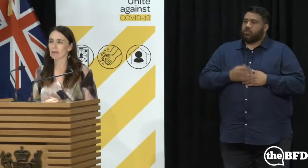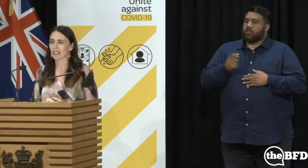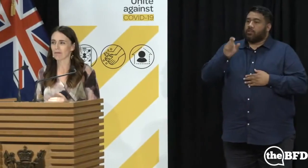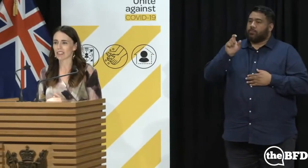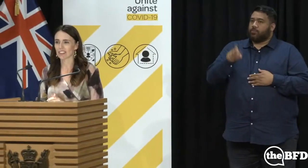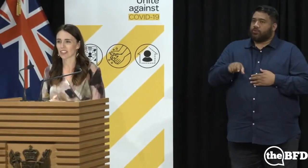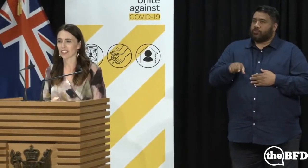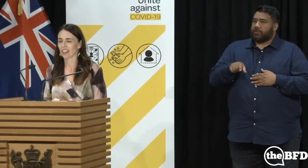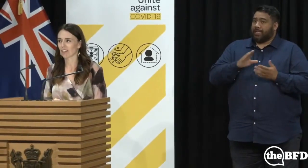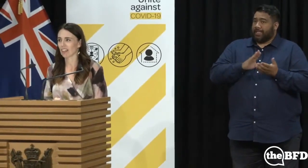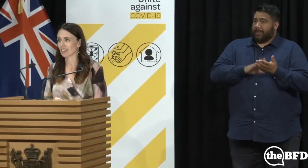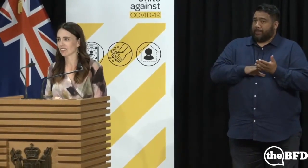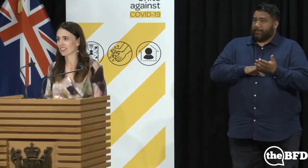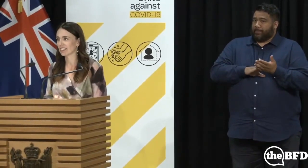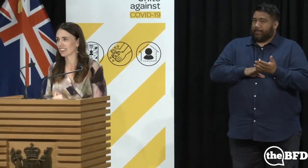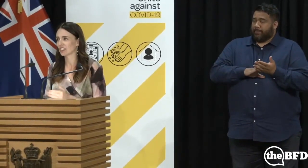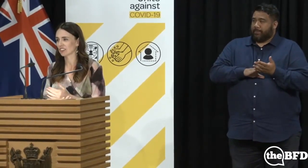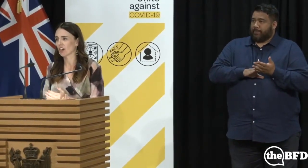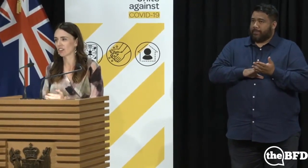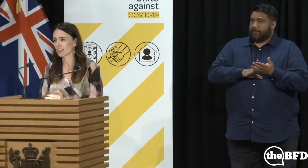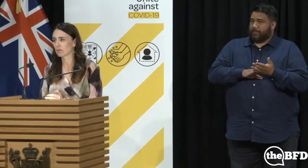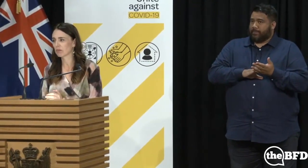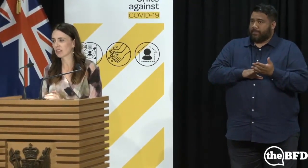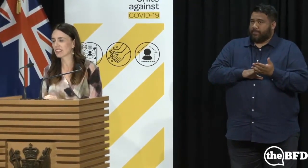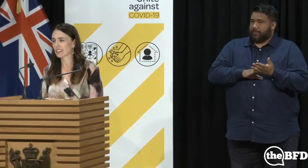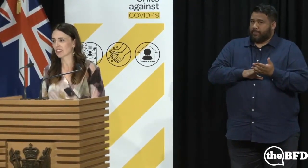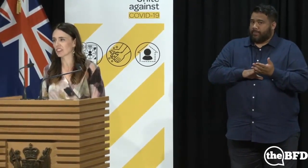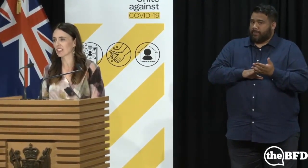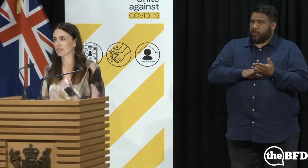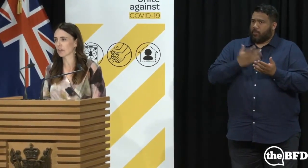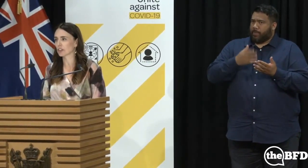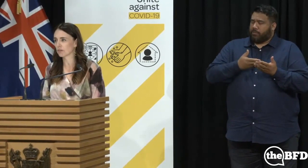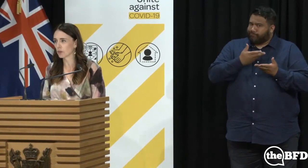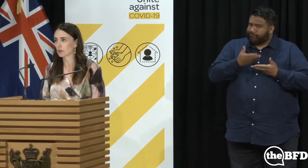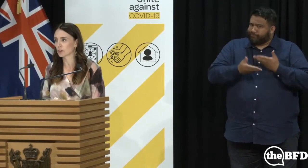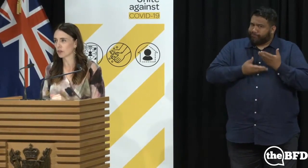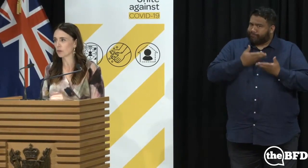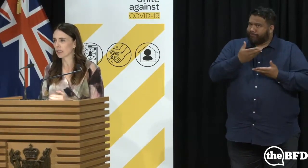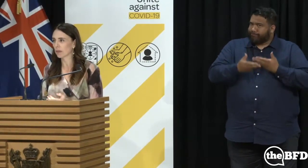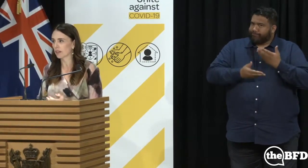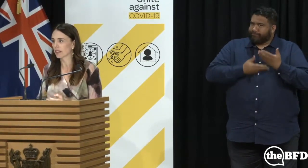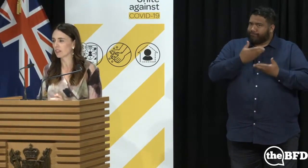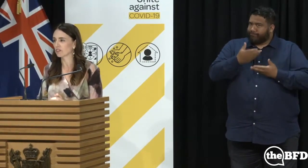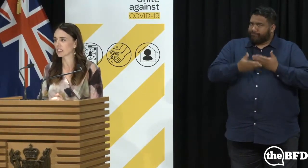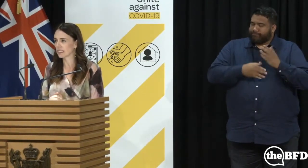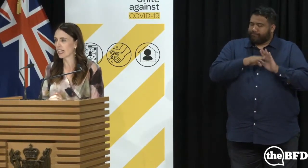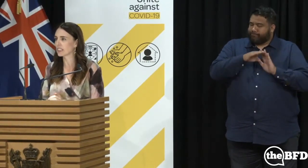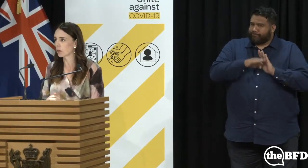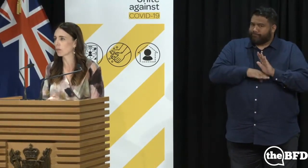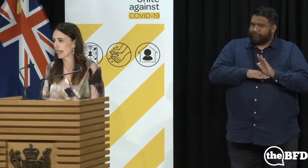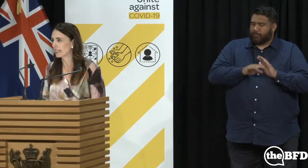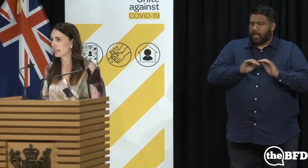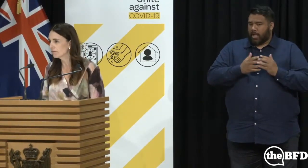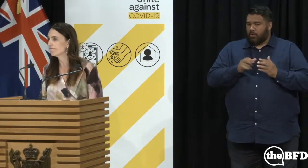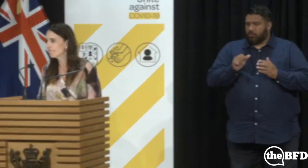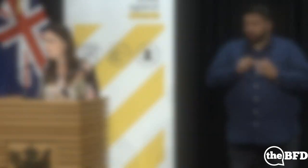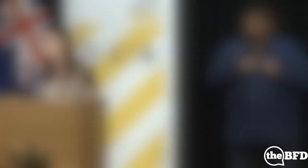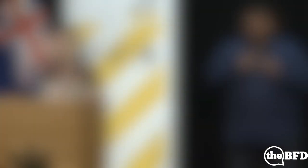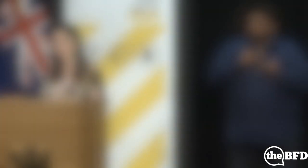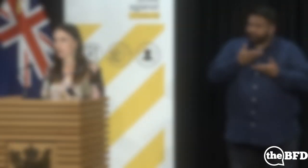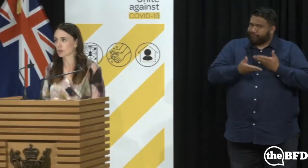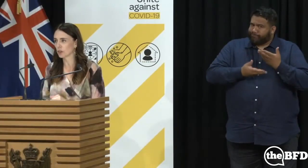We drum in that messaging around the dangers of COVID pretty diligently for a full two-week period of sustained propaganda,